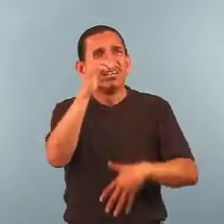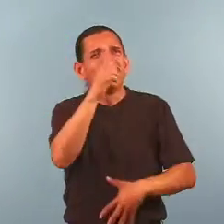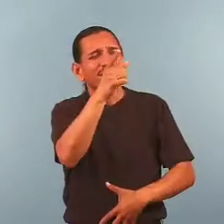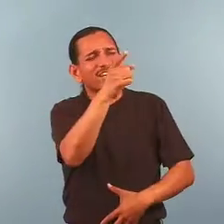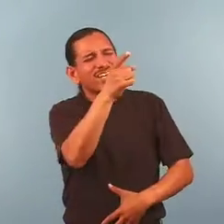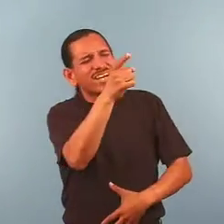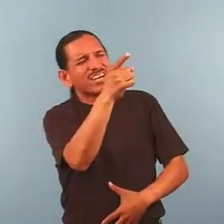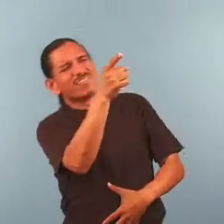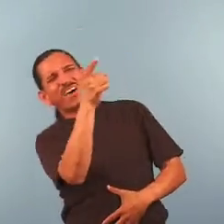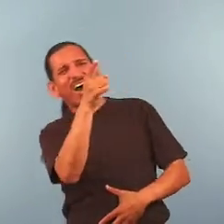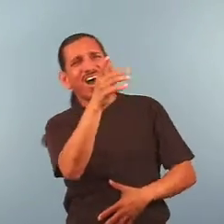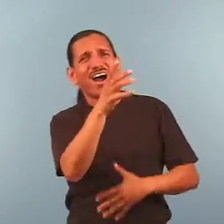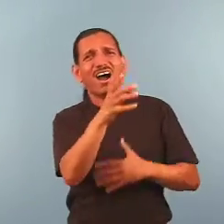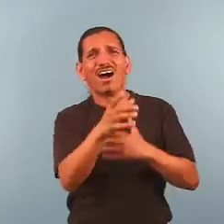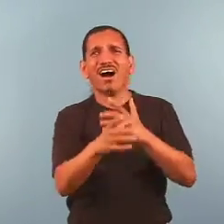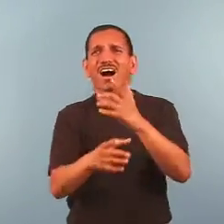to us.